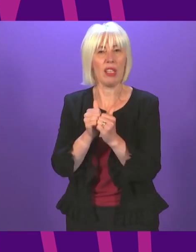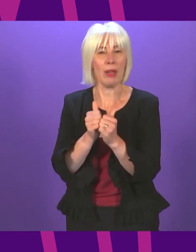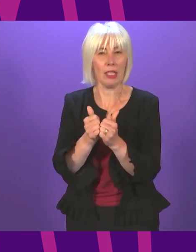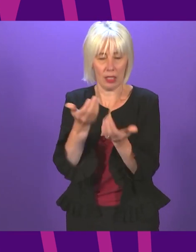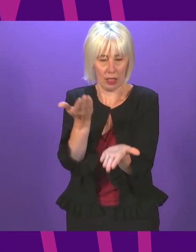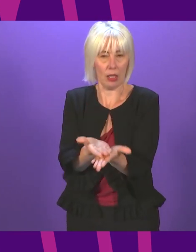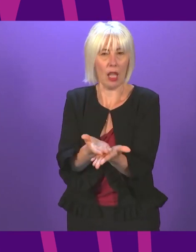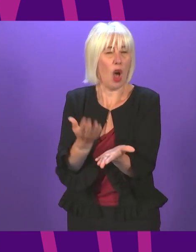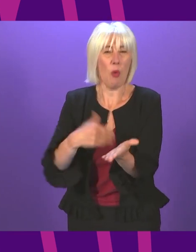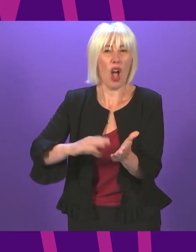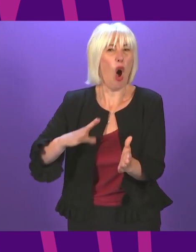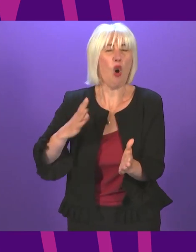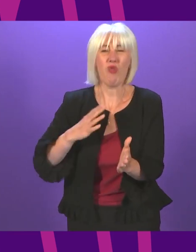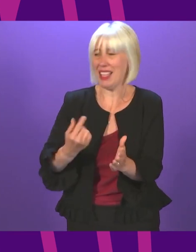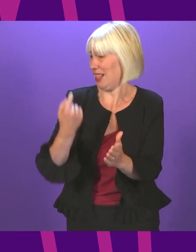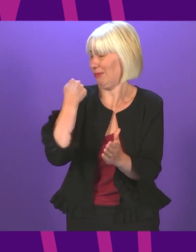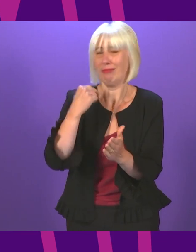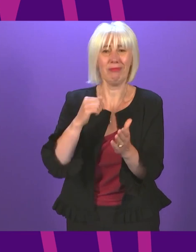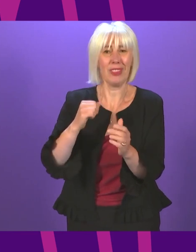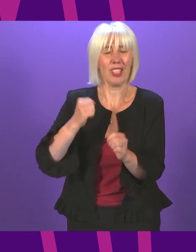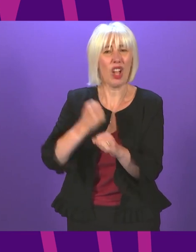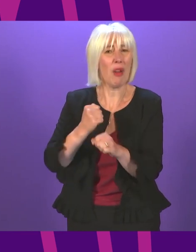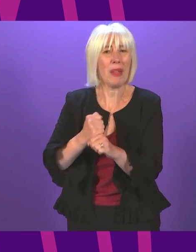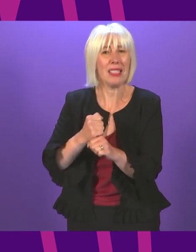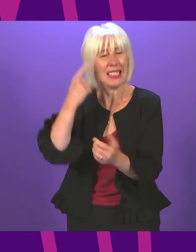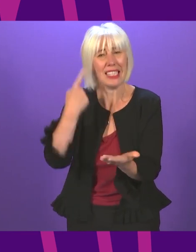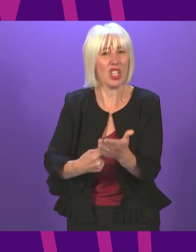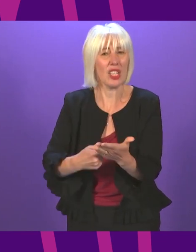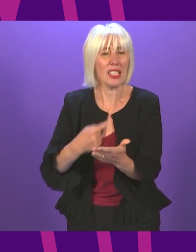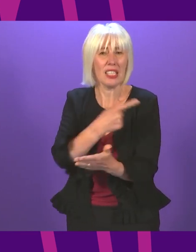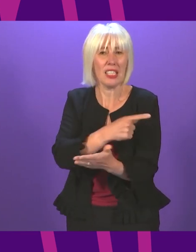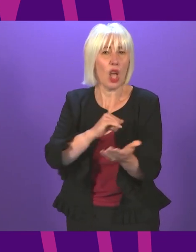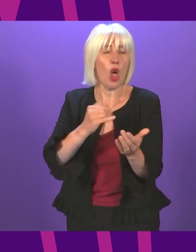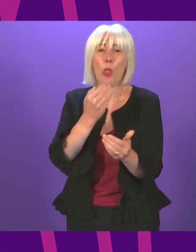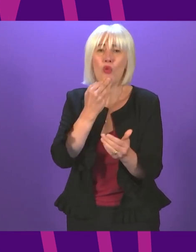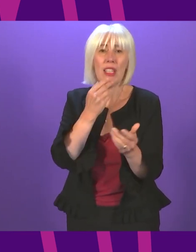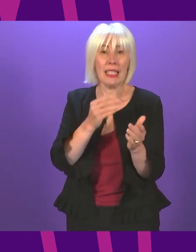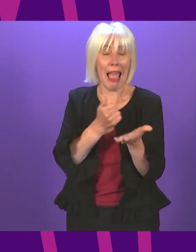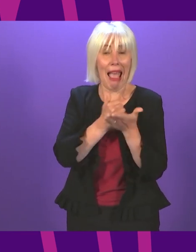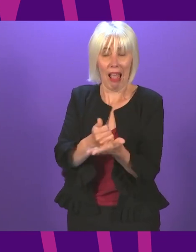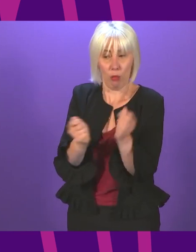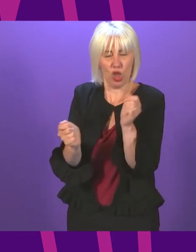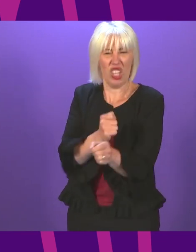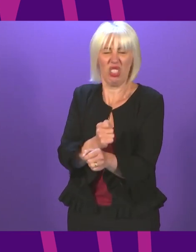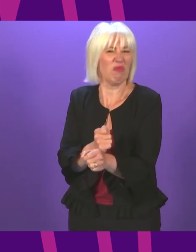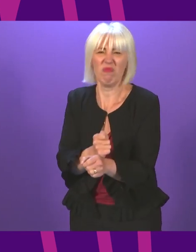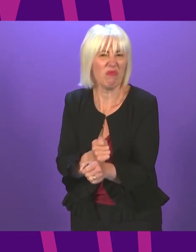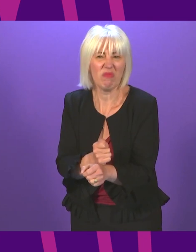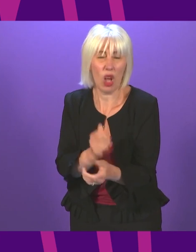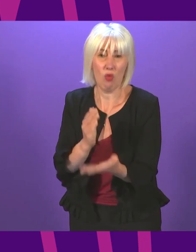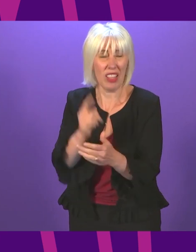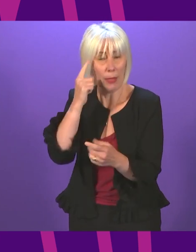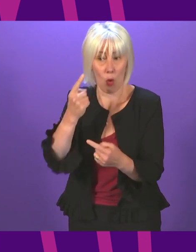government policy before those negotiations began. The Greens haven't moved the dial at all. In fact, this deal takes us backwards on